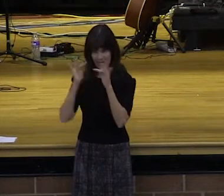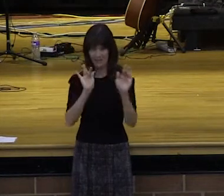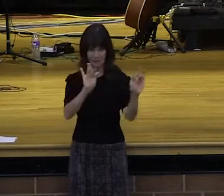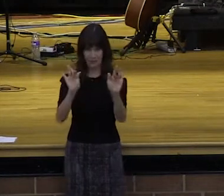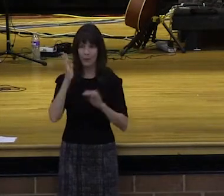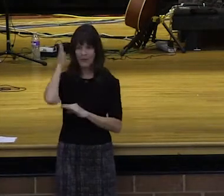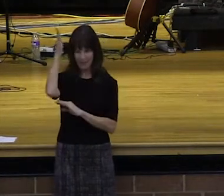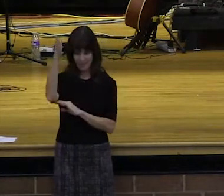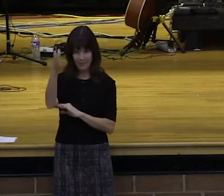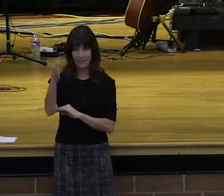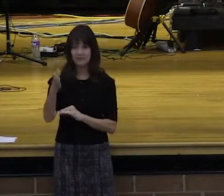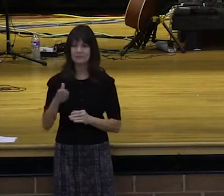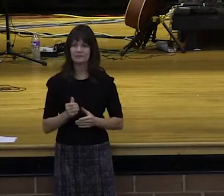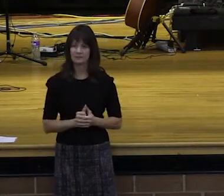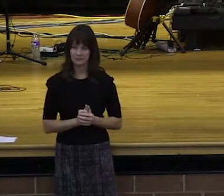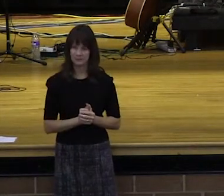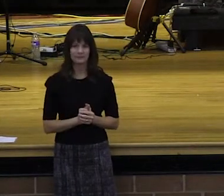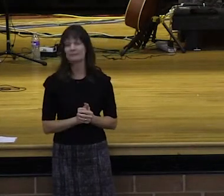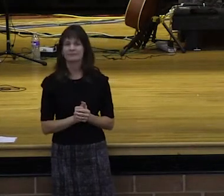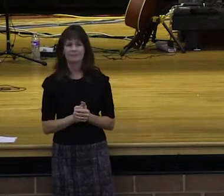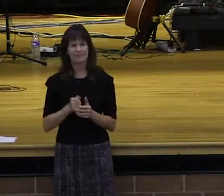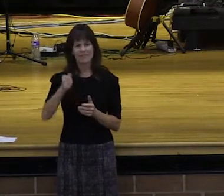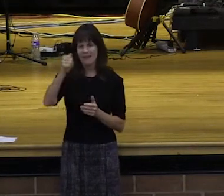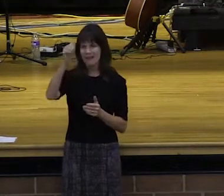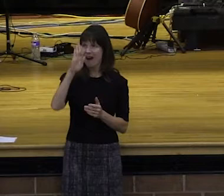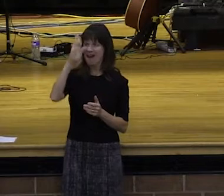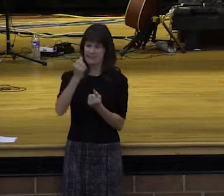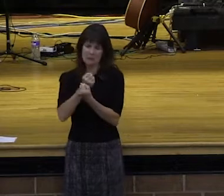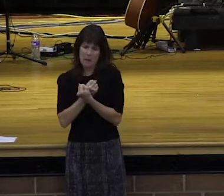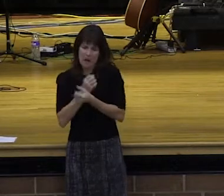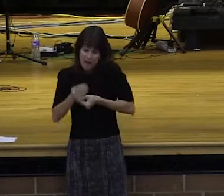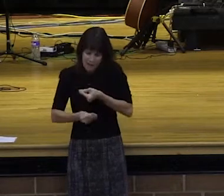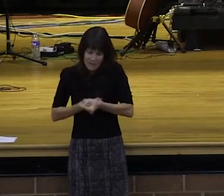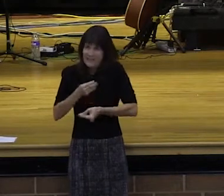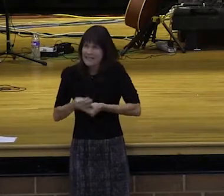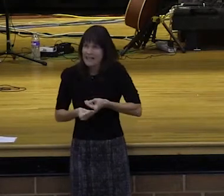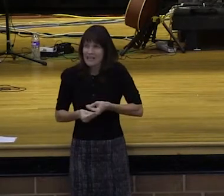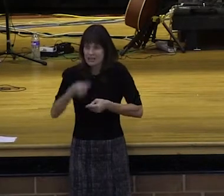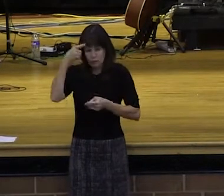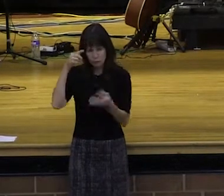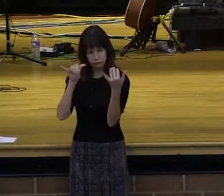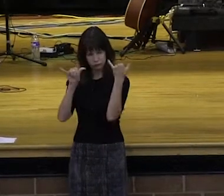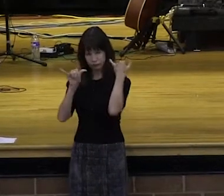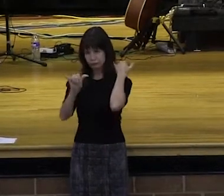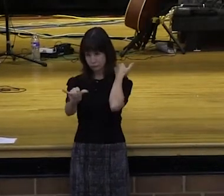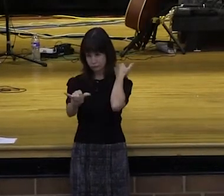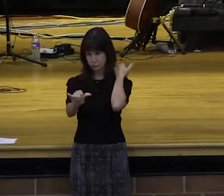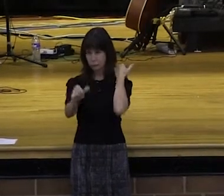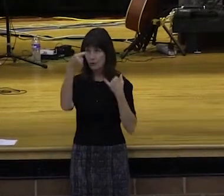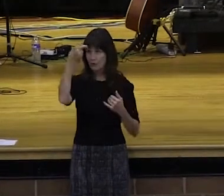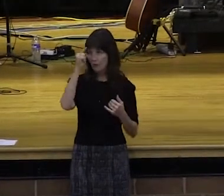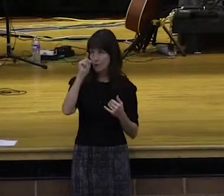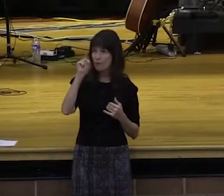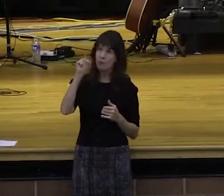everlasting on those who fear Him. And His righteousness to the children's children. To those who keep His covenant. And